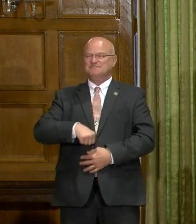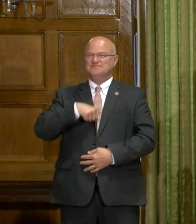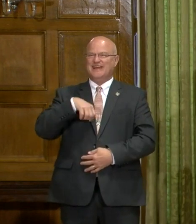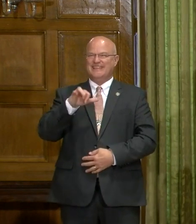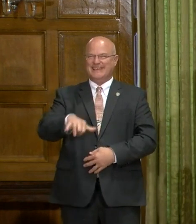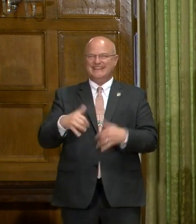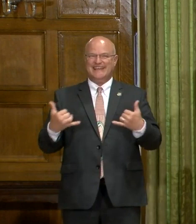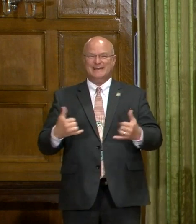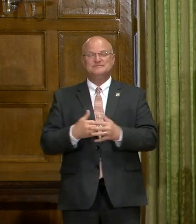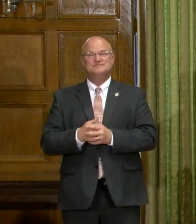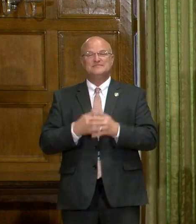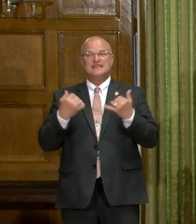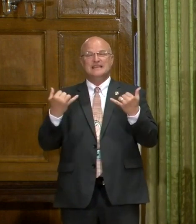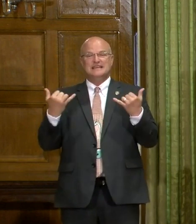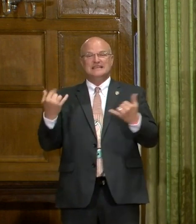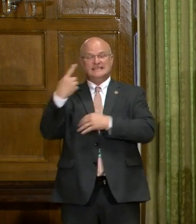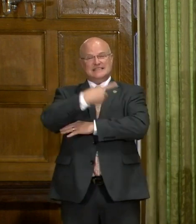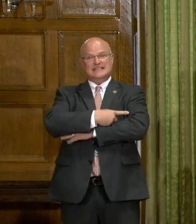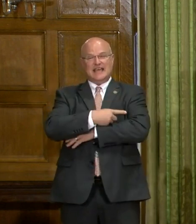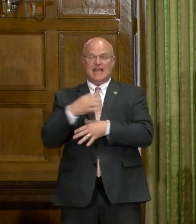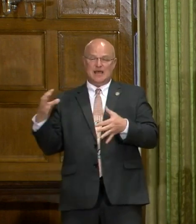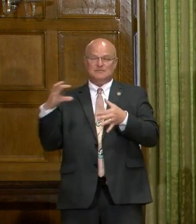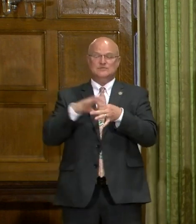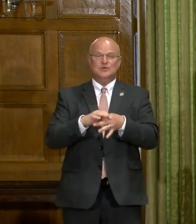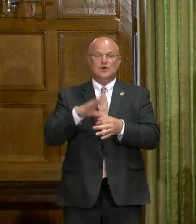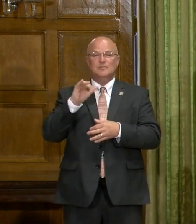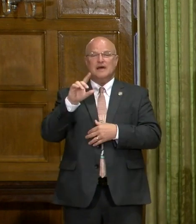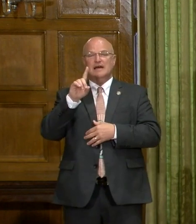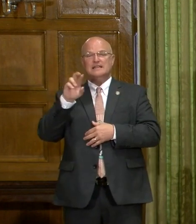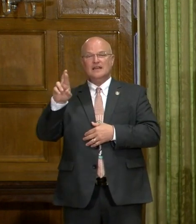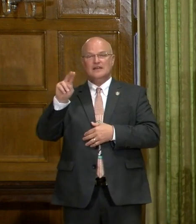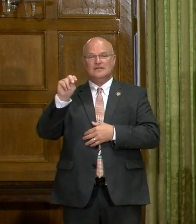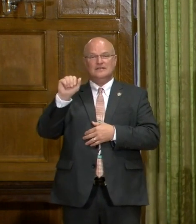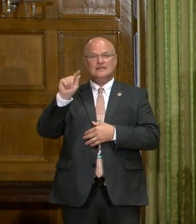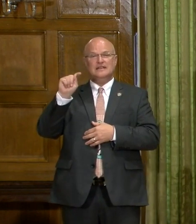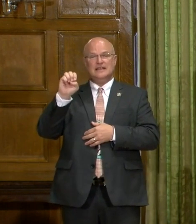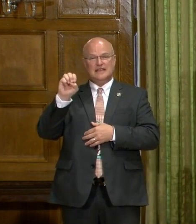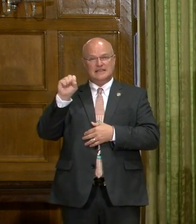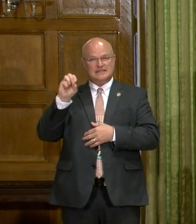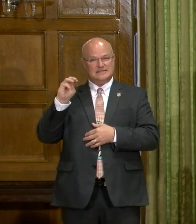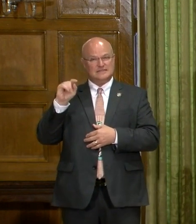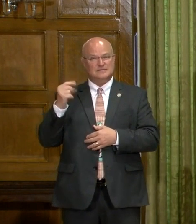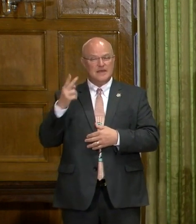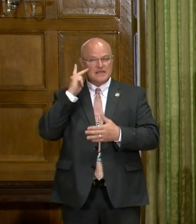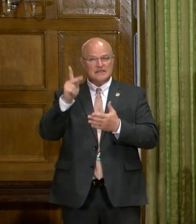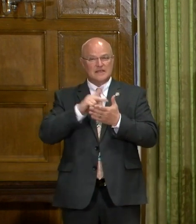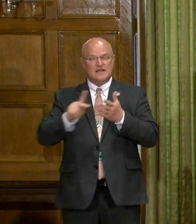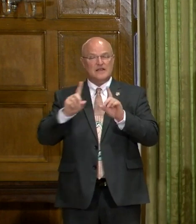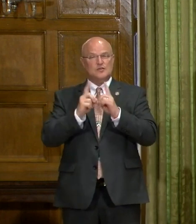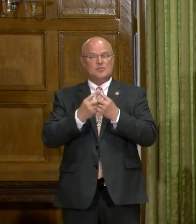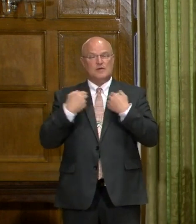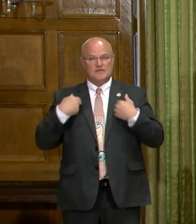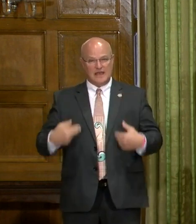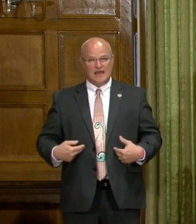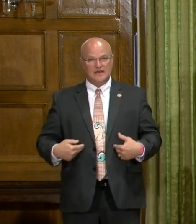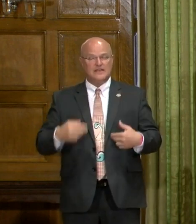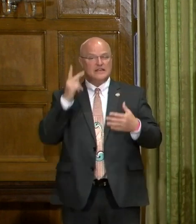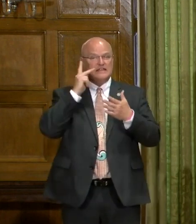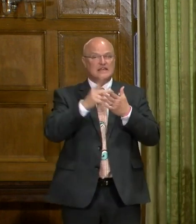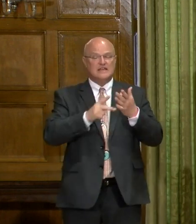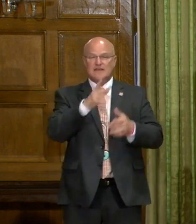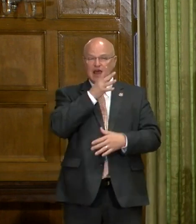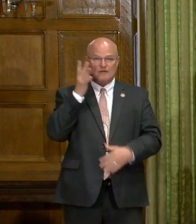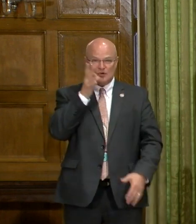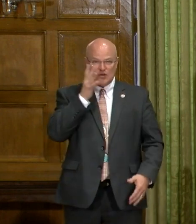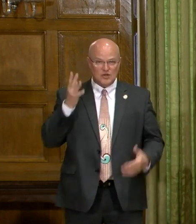that. Today I'm joined by Dr. Nate Smith, Secretary of Department of Health. We have our Secretary